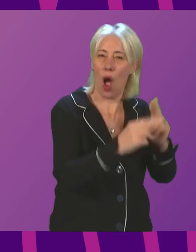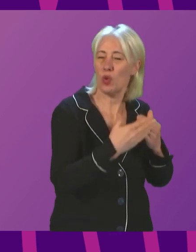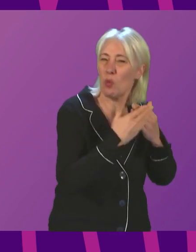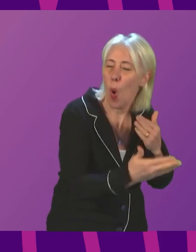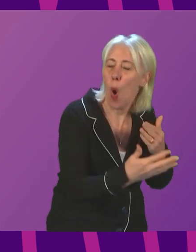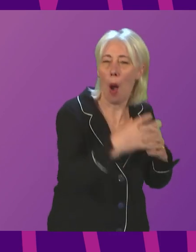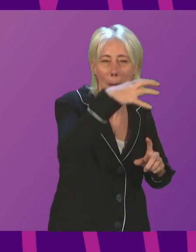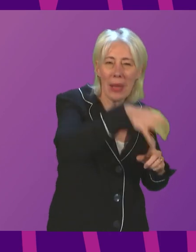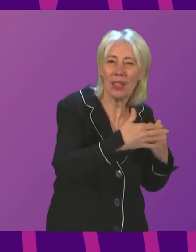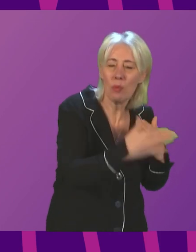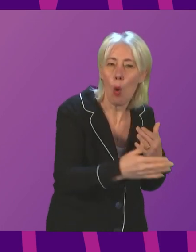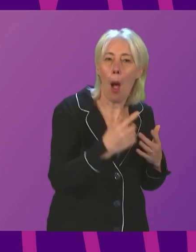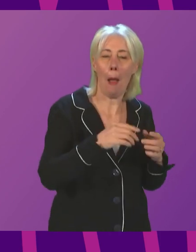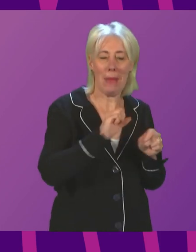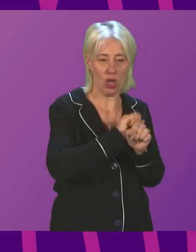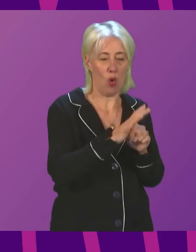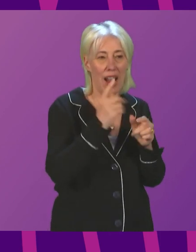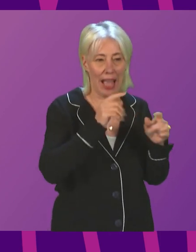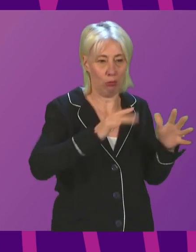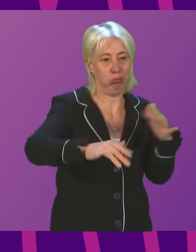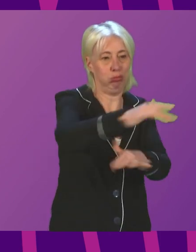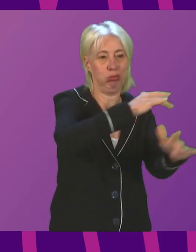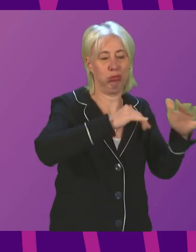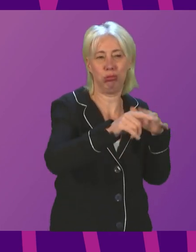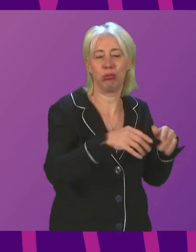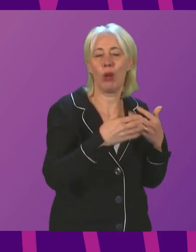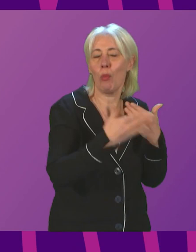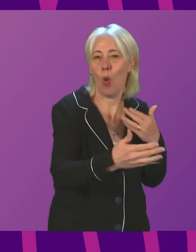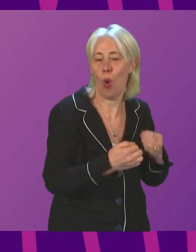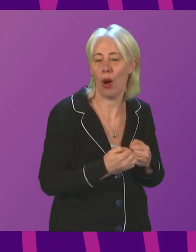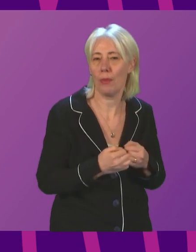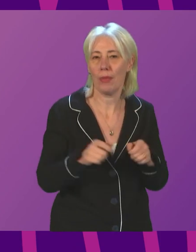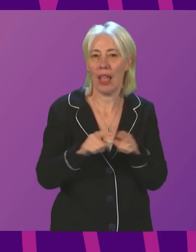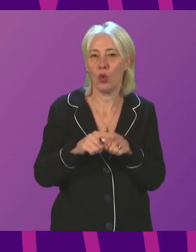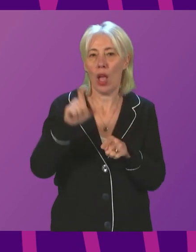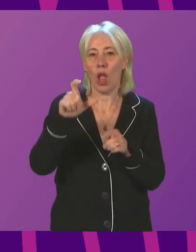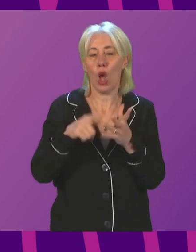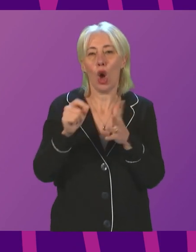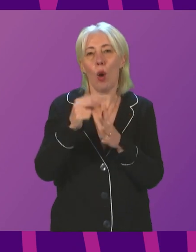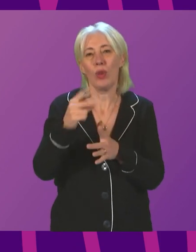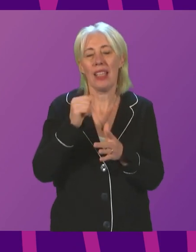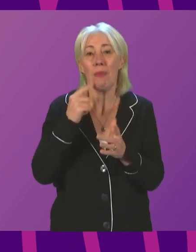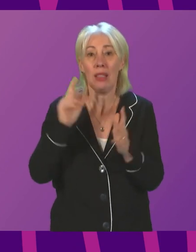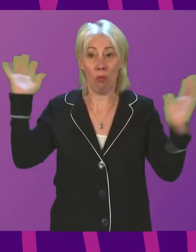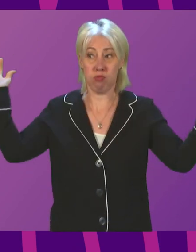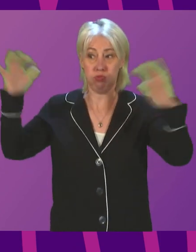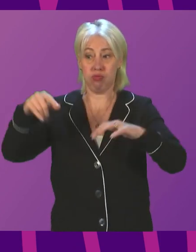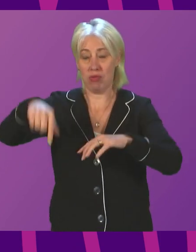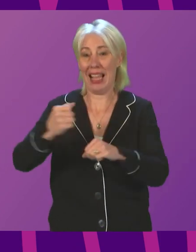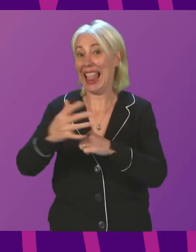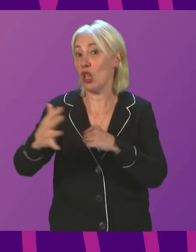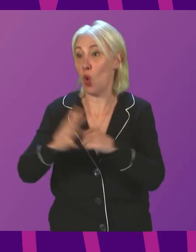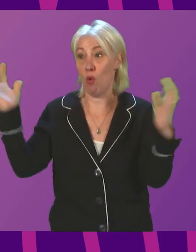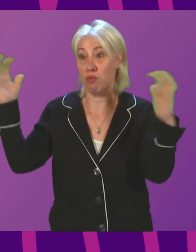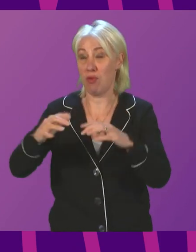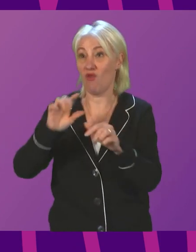more opportunities for COVID to circulate. COP26 has seen people from all over the world meeting in Glasgow and that presents a